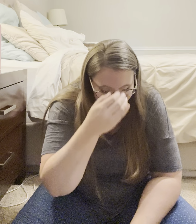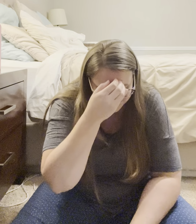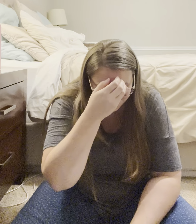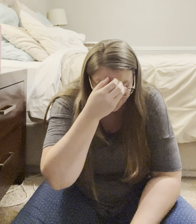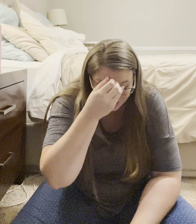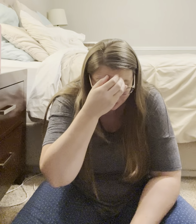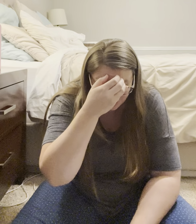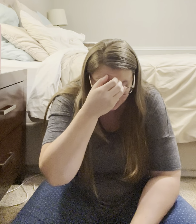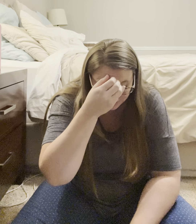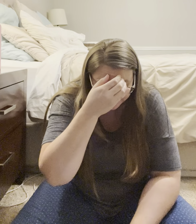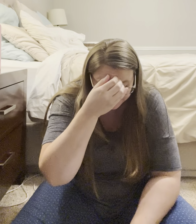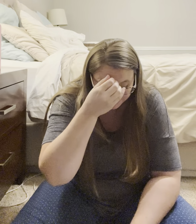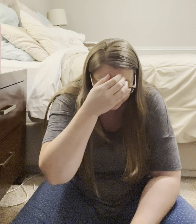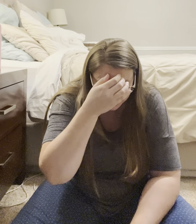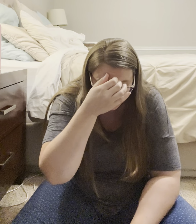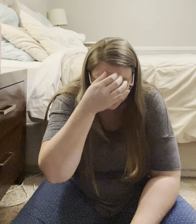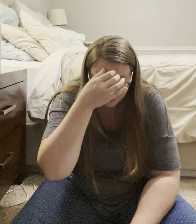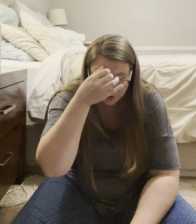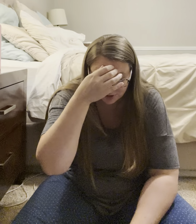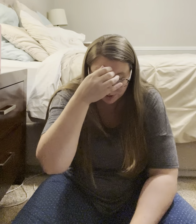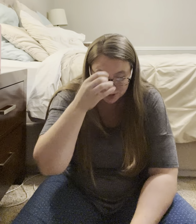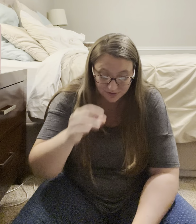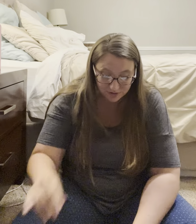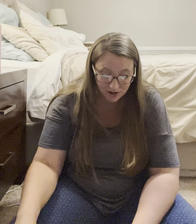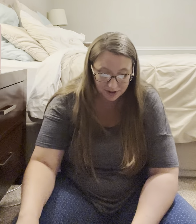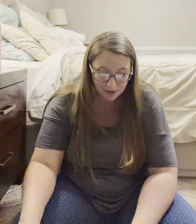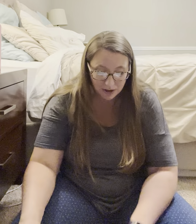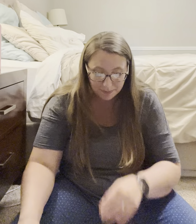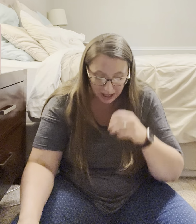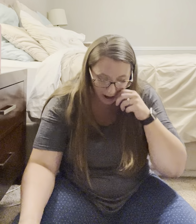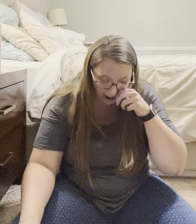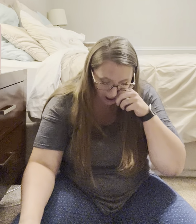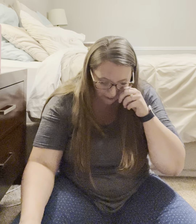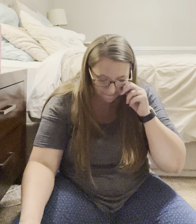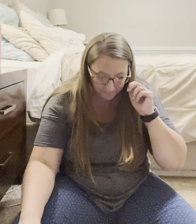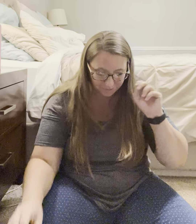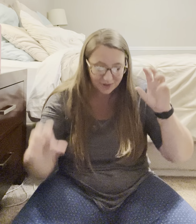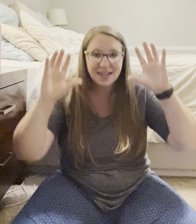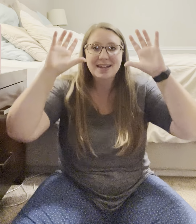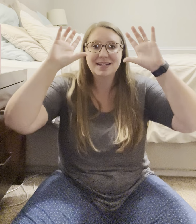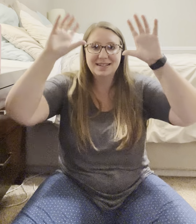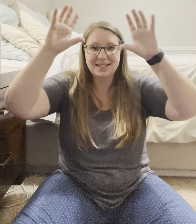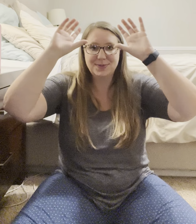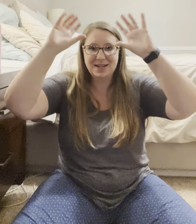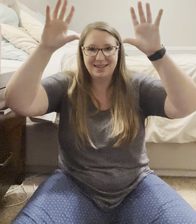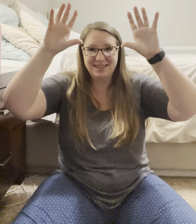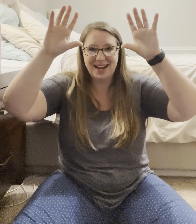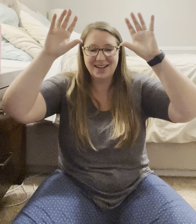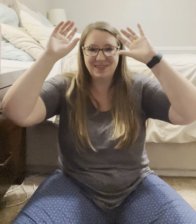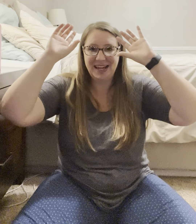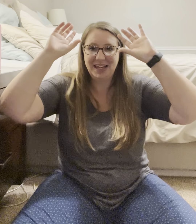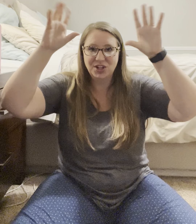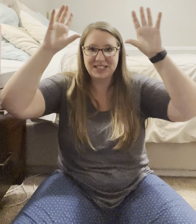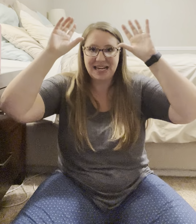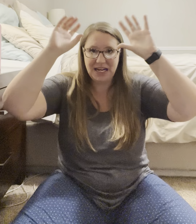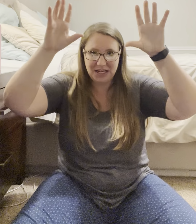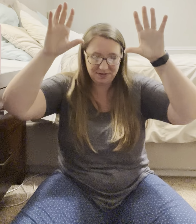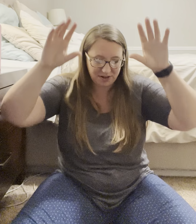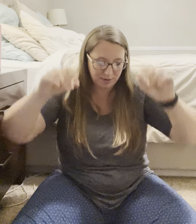one's volleyball. So, there's a few different ones for volleyball, but, um, this one kind of like you're studying volleyball.